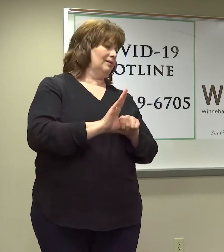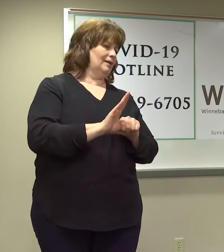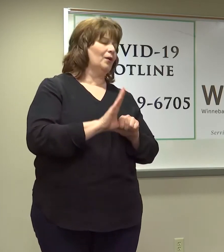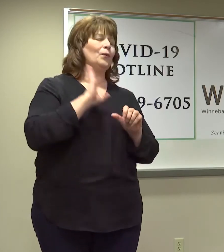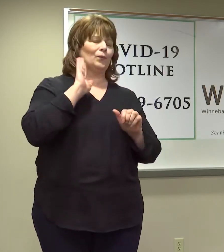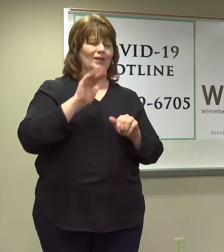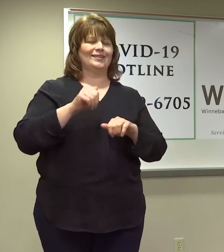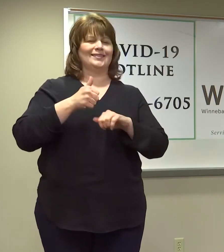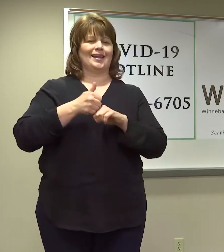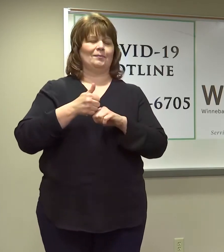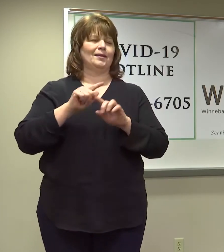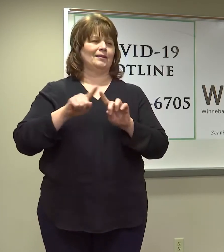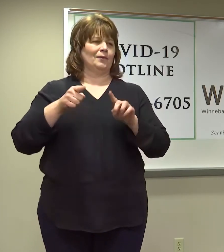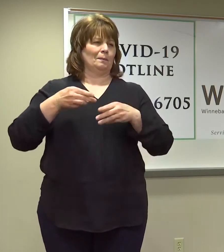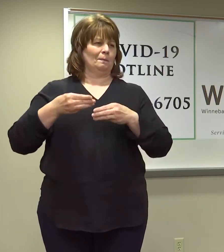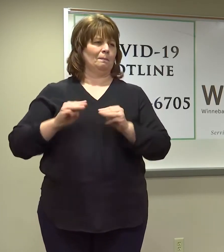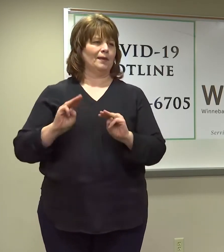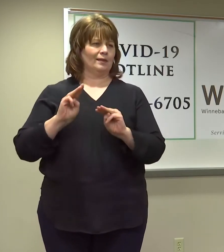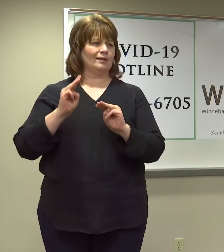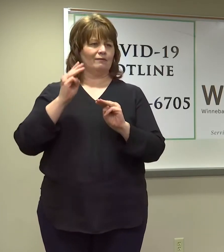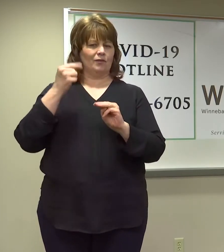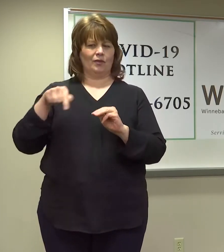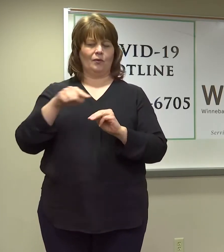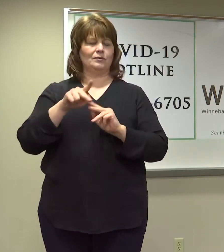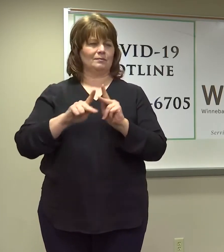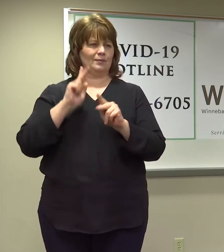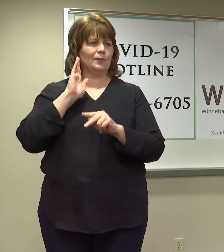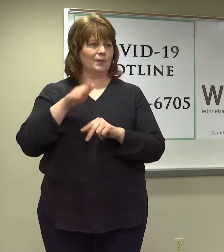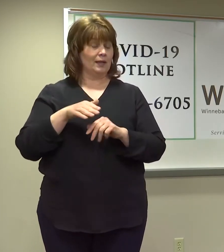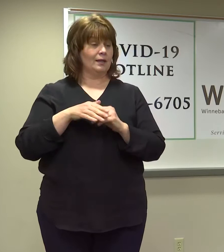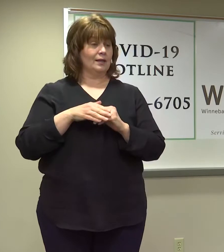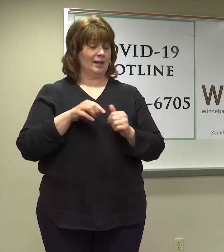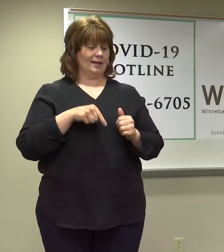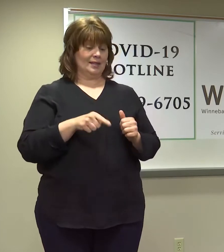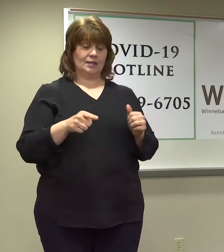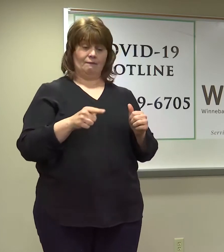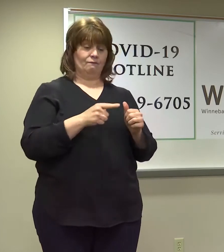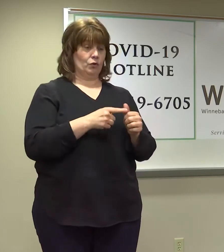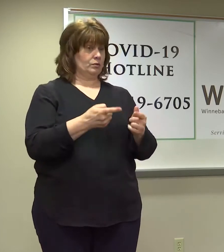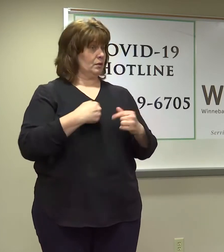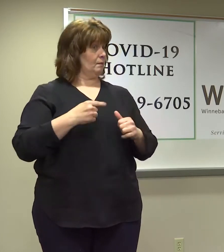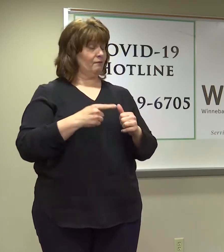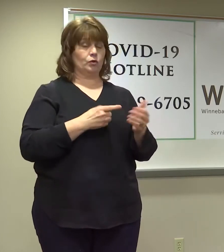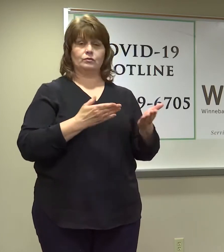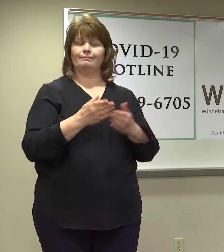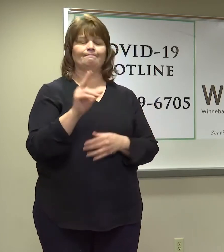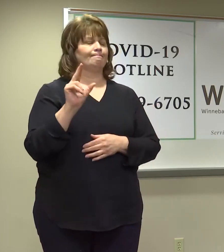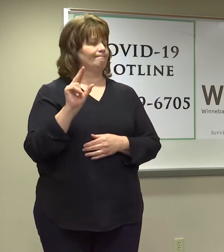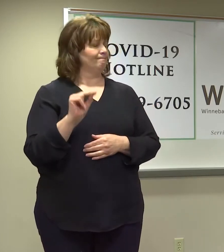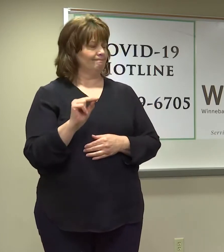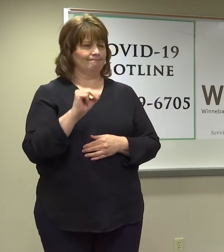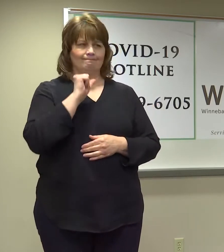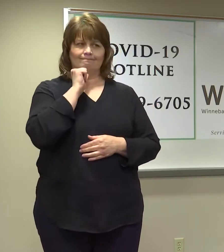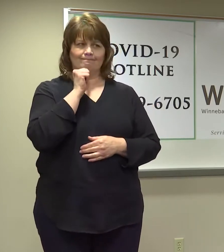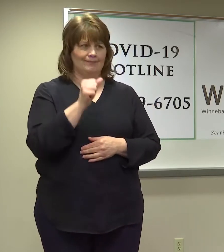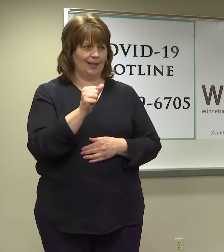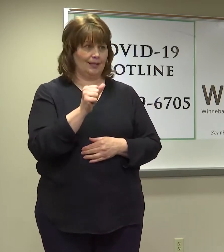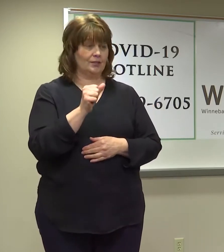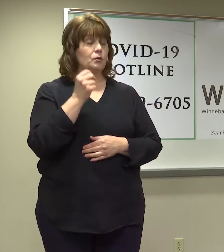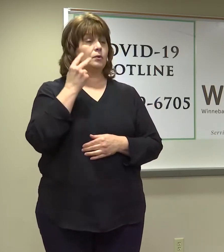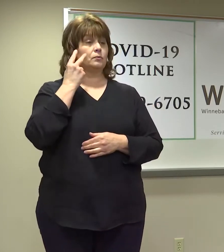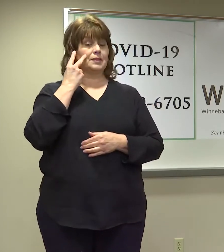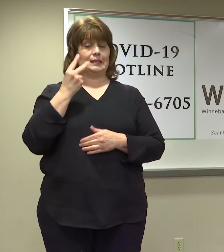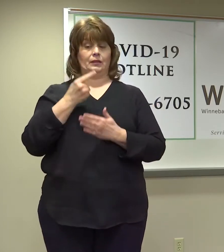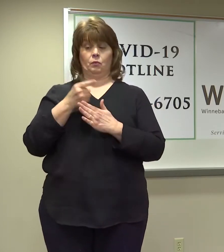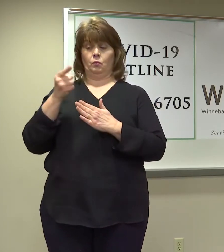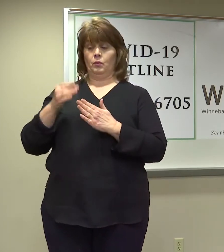for them as well. But I want to make clear with everyone, this is not a first come, first serve. So the fact that people saw the slow roll over